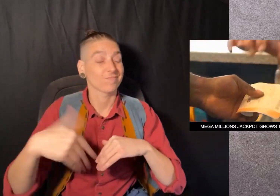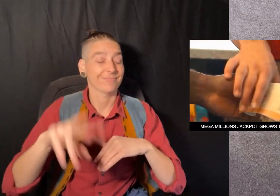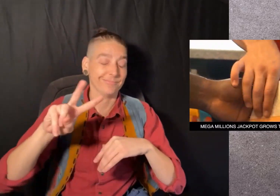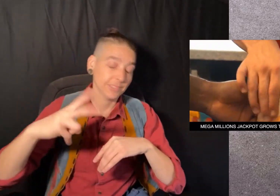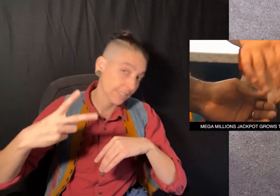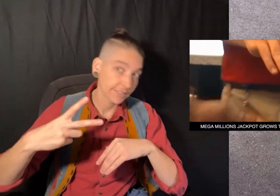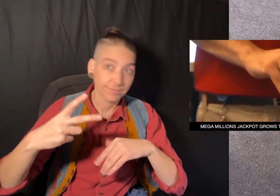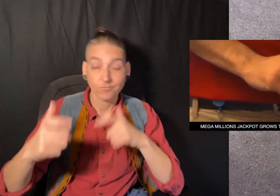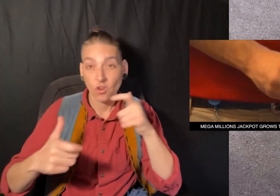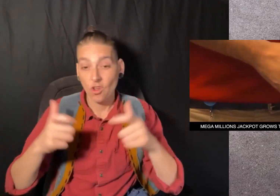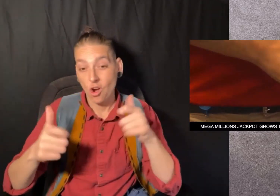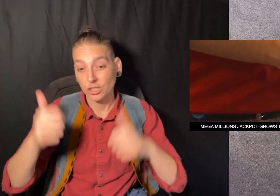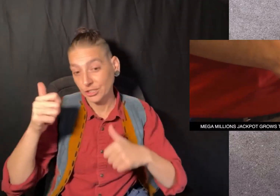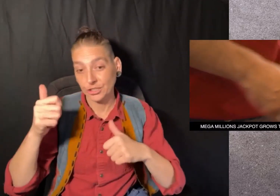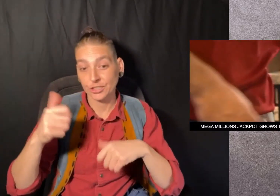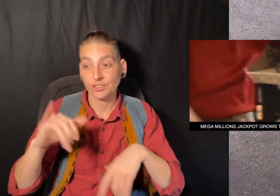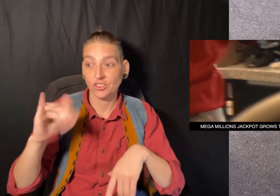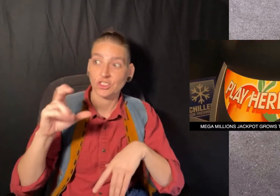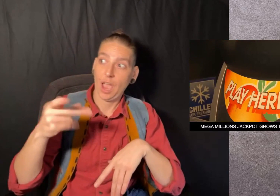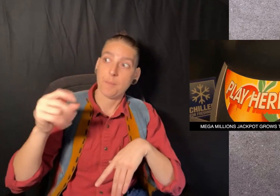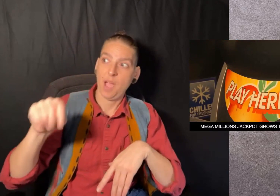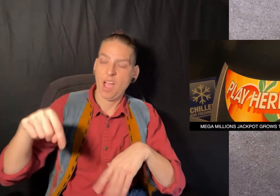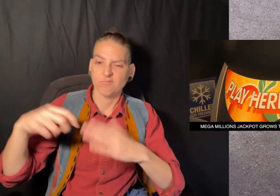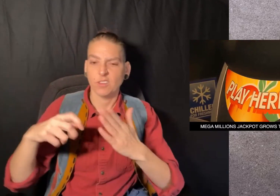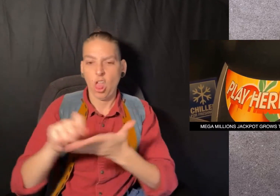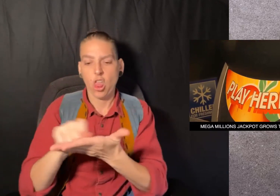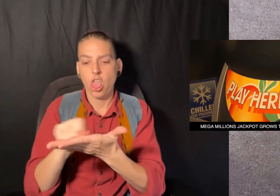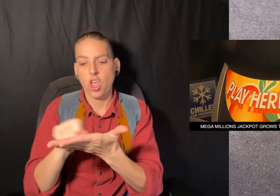That's the second largest jackpot in the lottery's history.